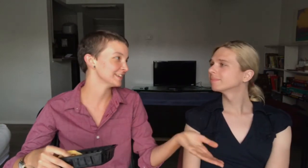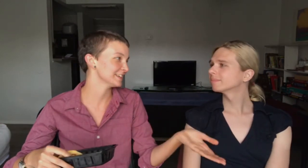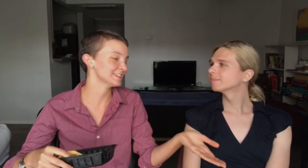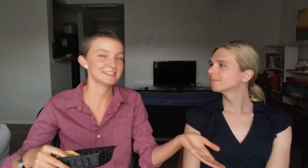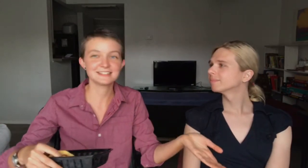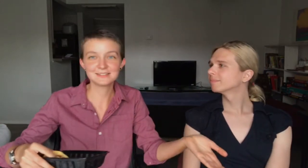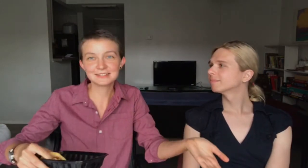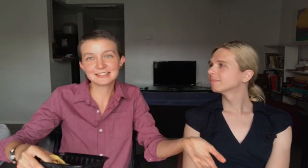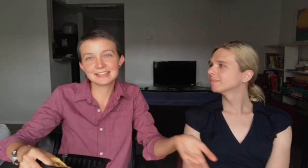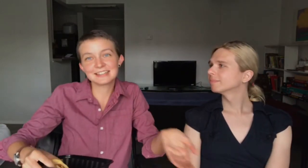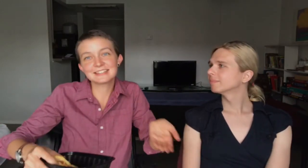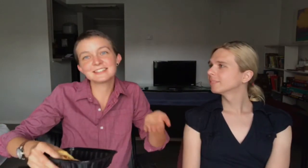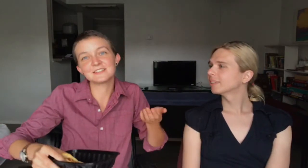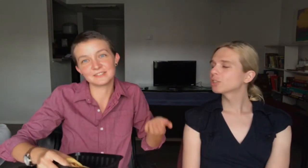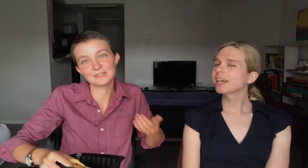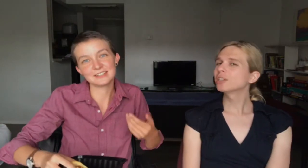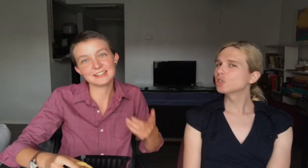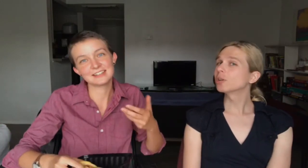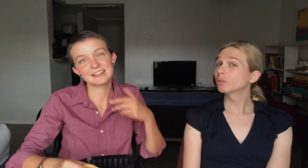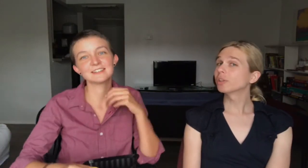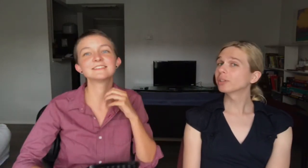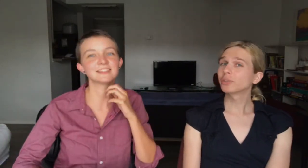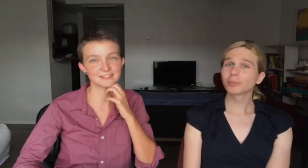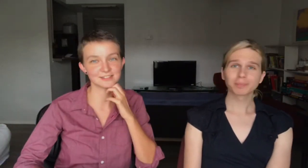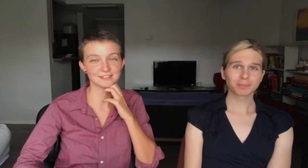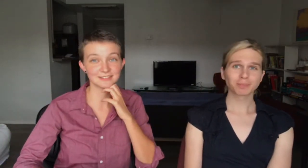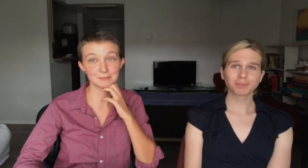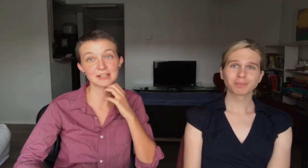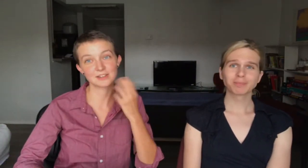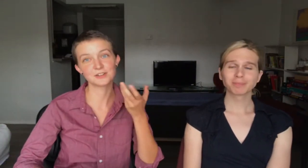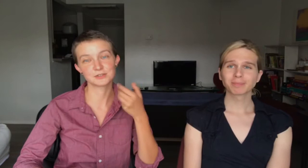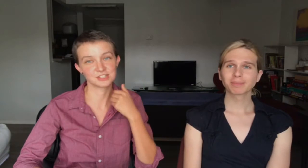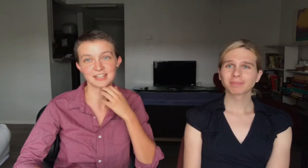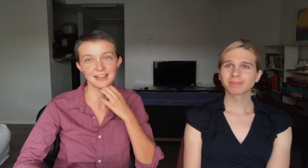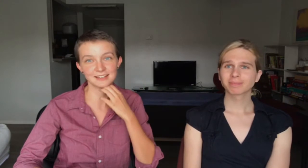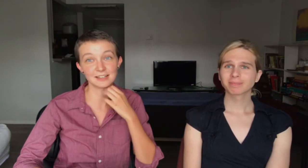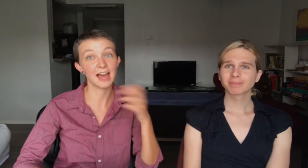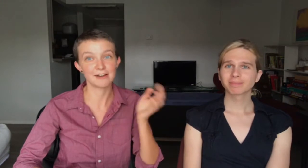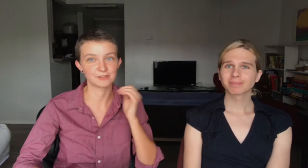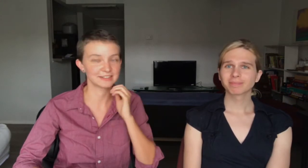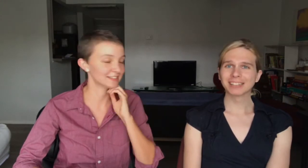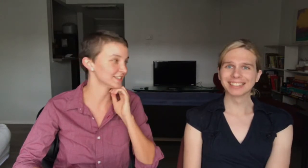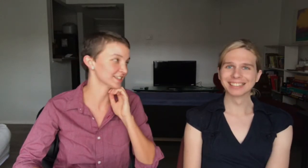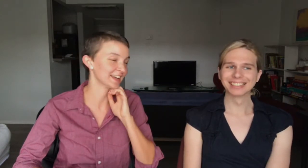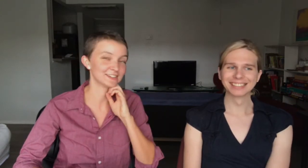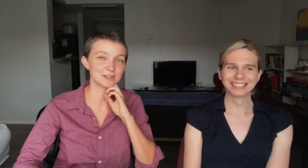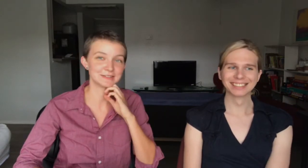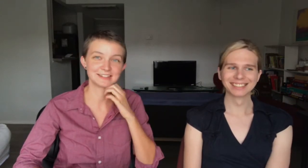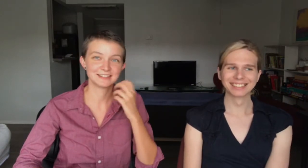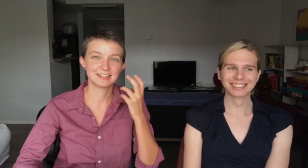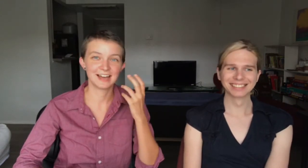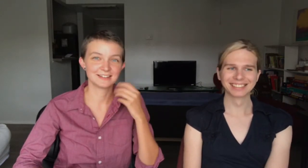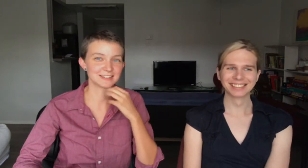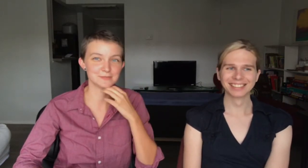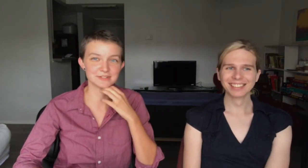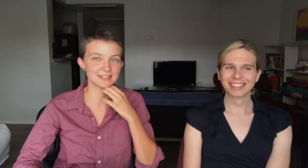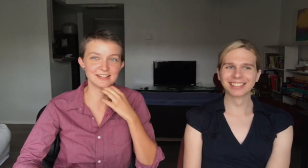So... It's still... It's gay. It's gay in the general sense. That's true. But it's also just gay. Half of it is just gay. Or... Some percentage.